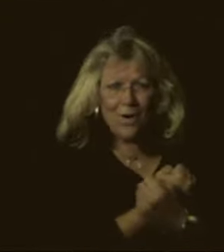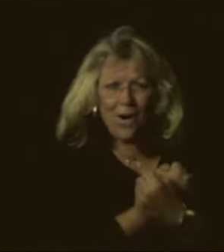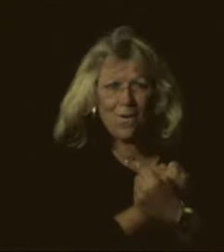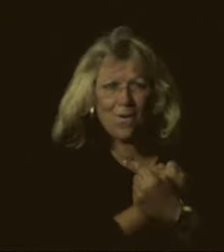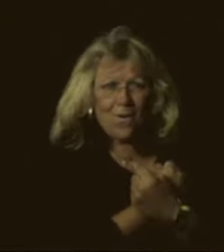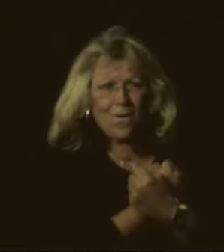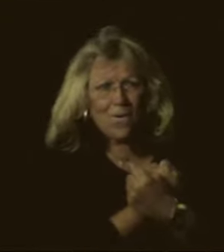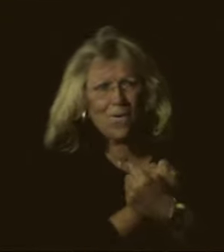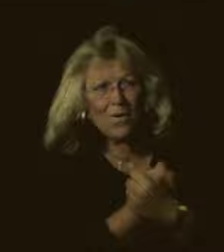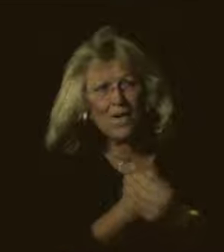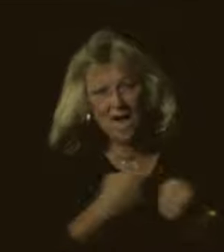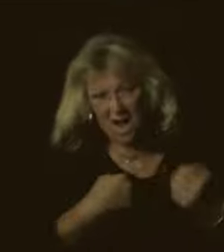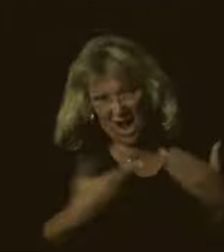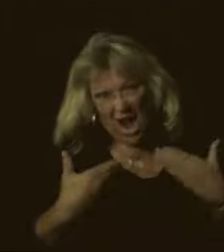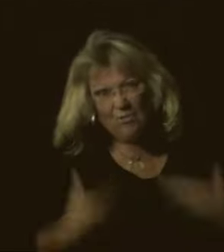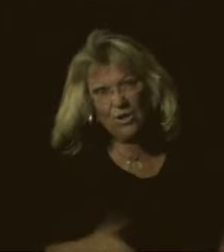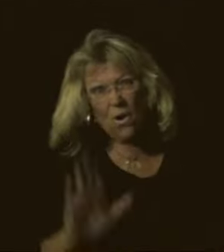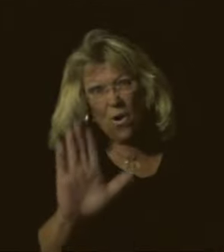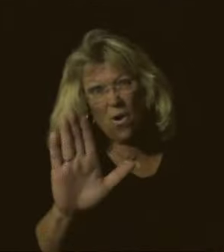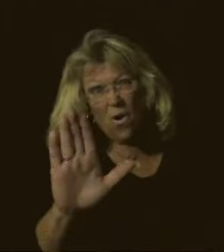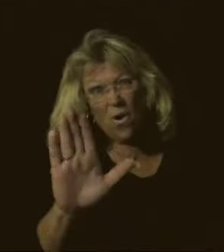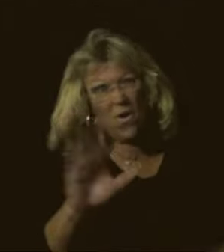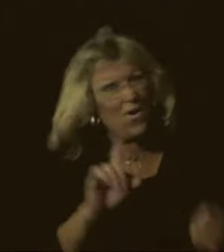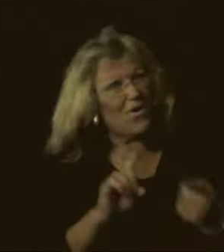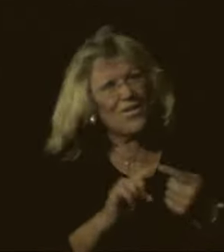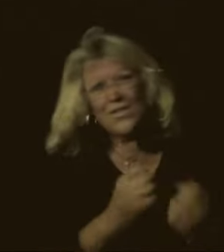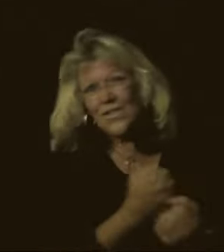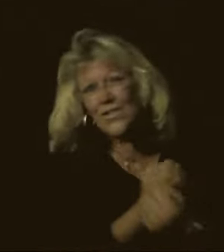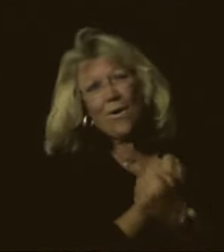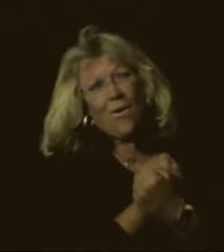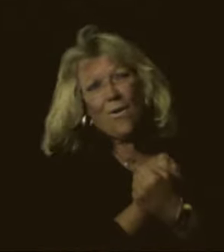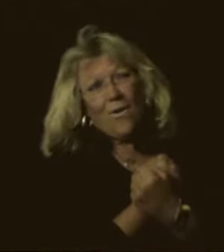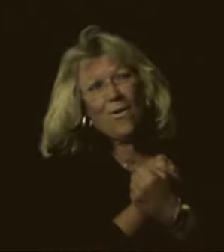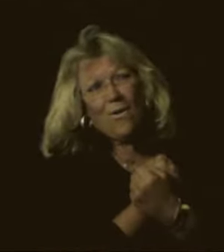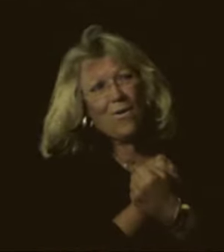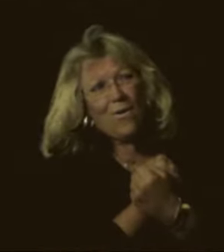hold I was yours to hold